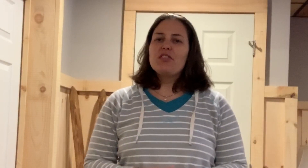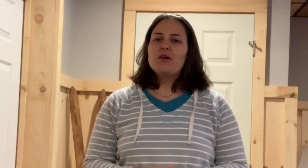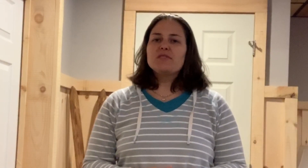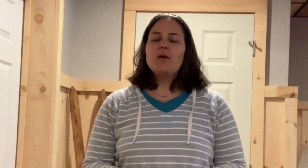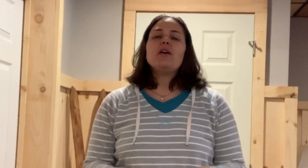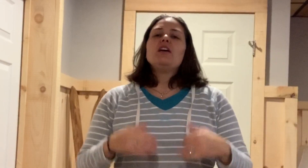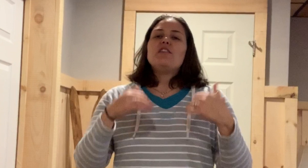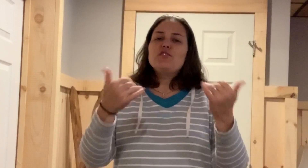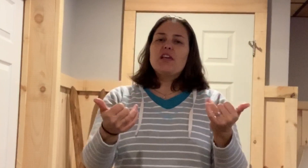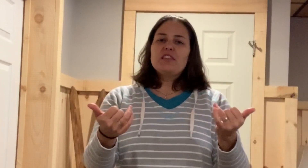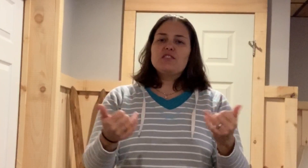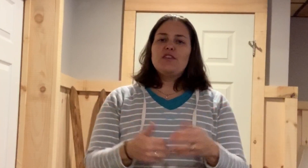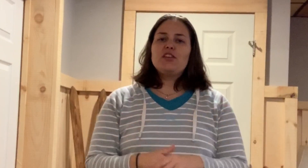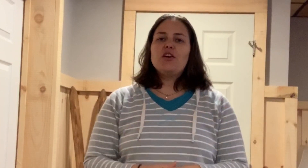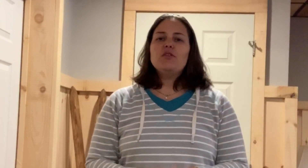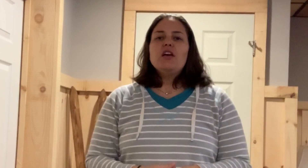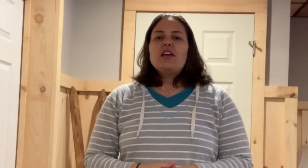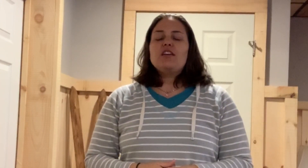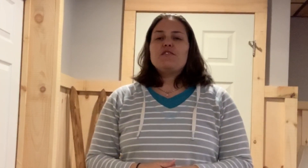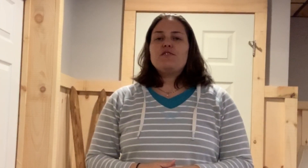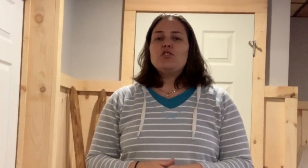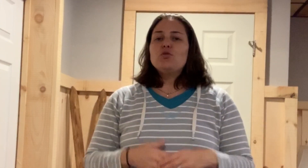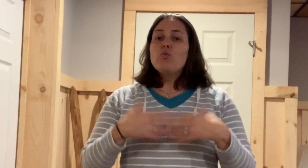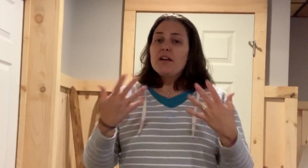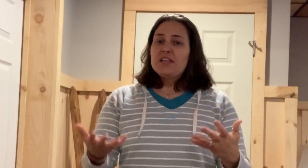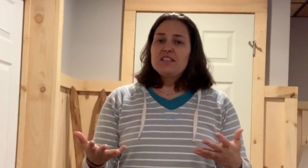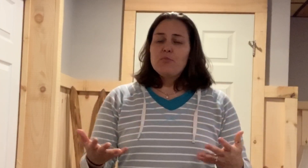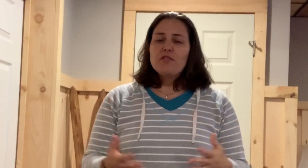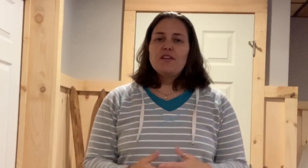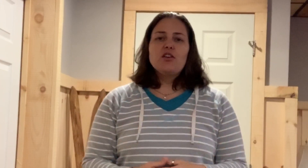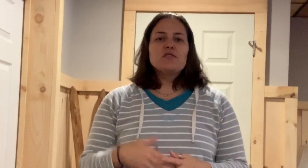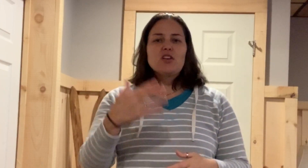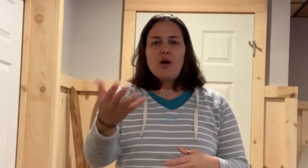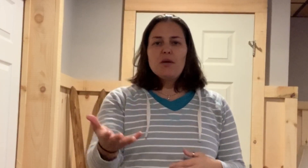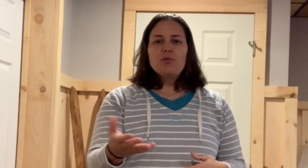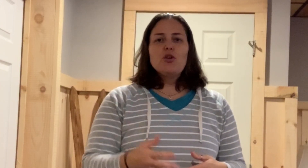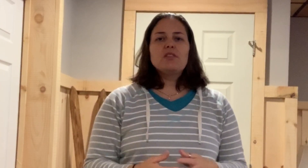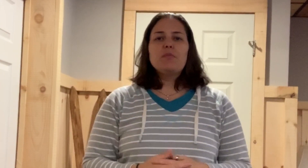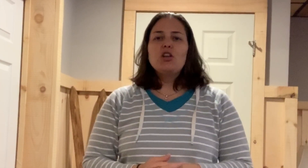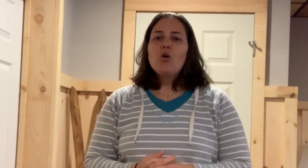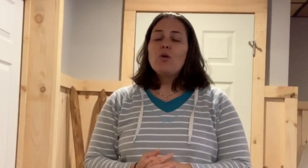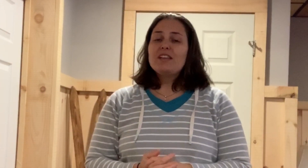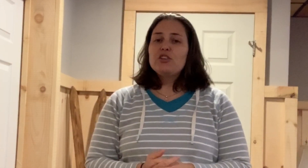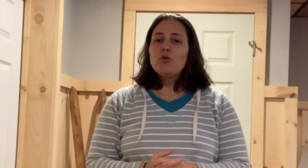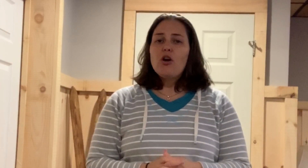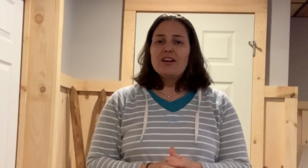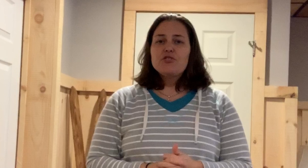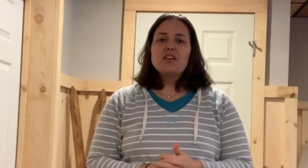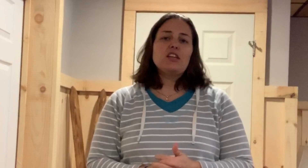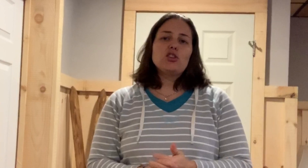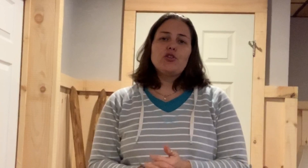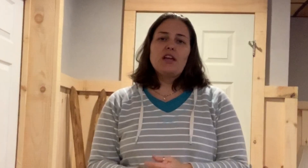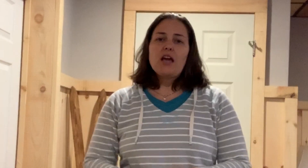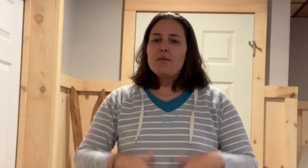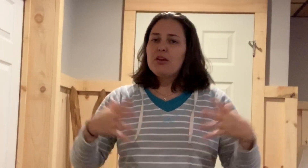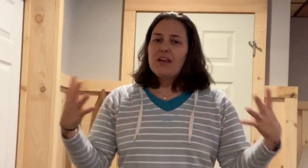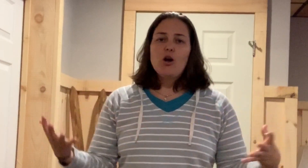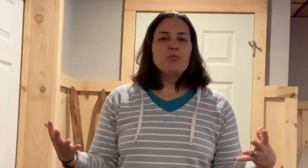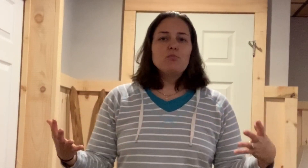a thumbs up. If you like this video, if you want to see more videos, comment below and let me know what you are interested in learning. I'm here to help you